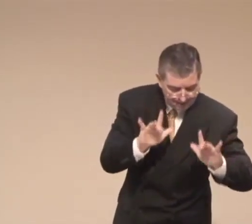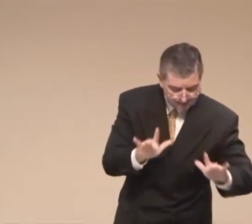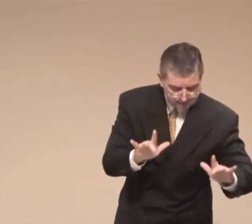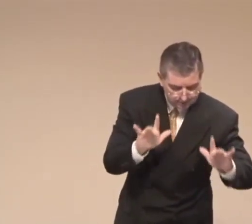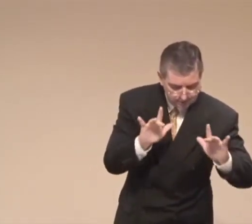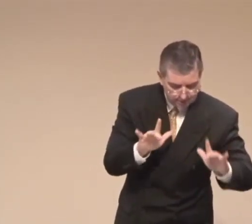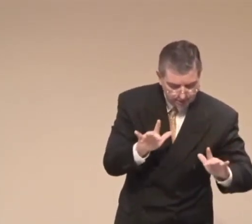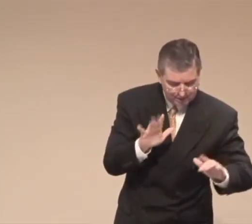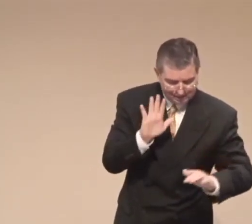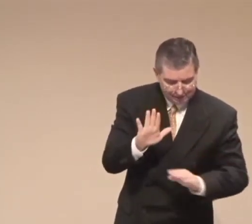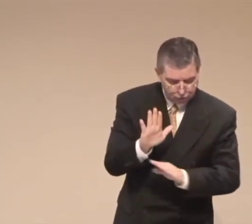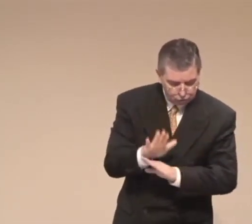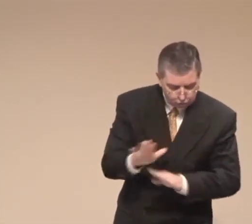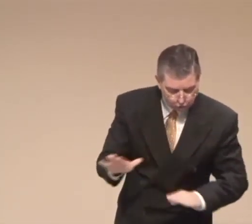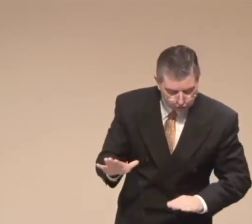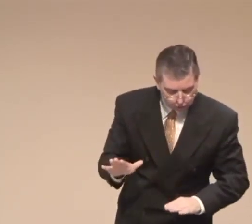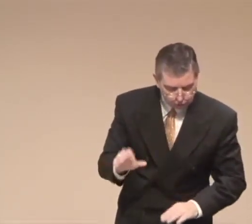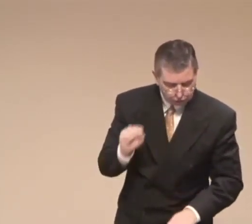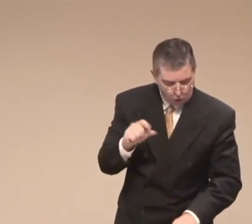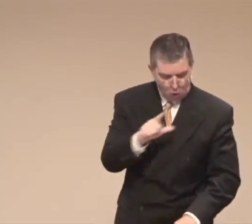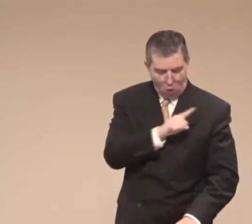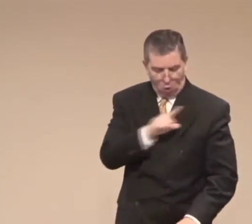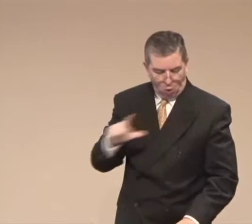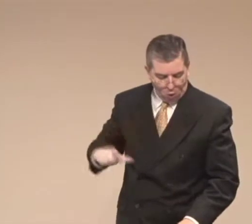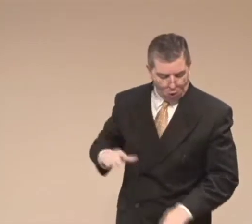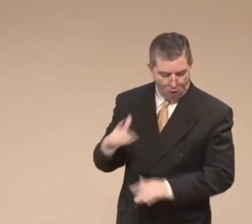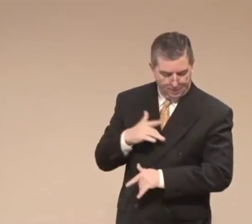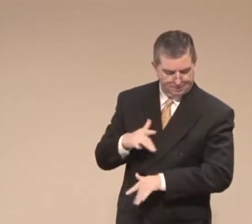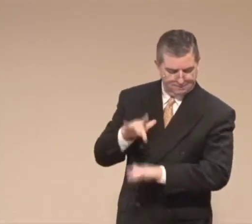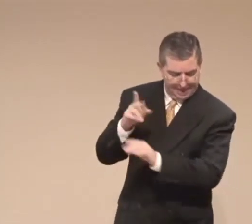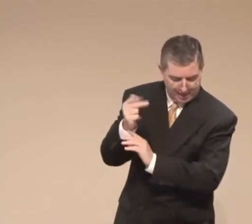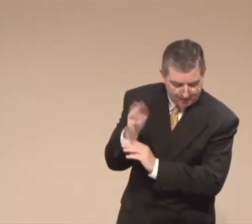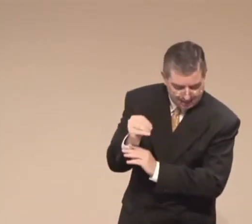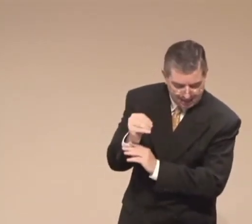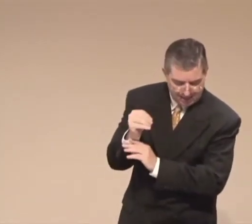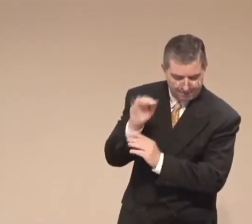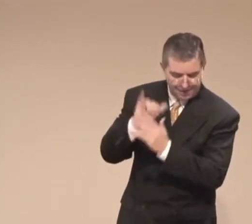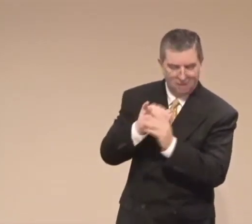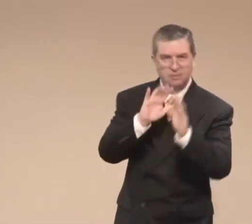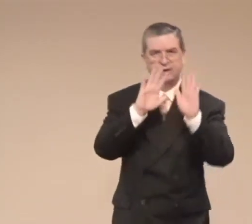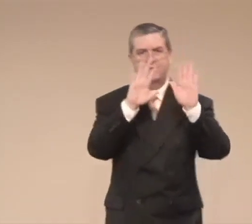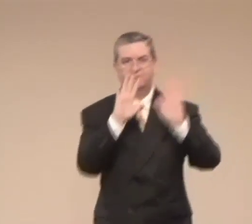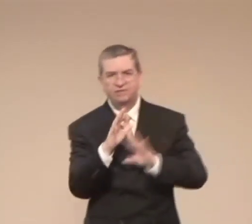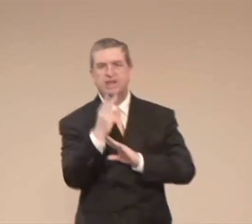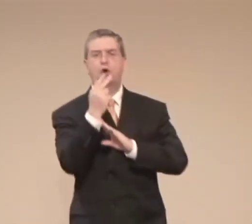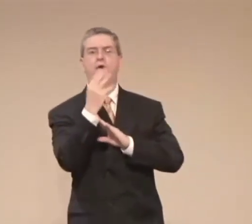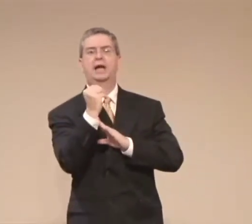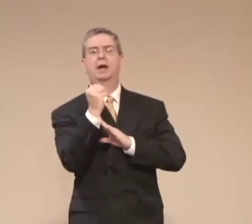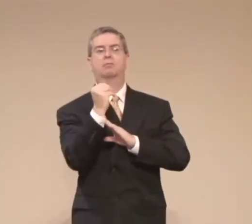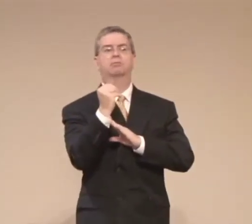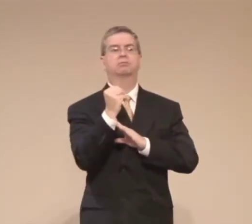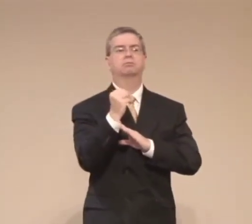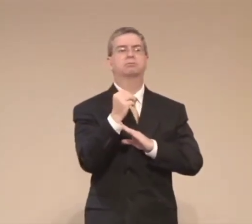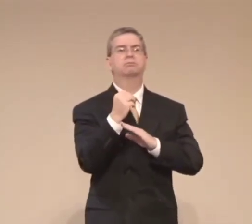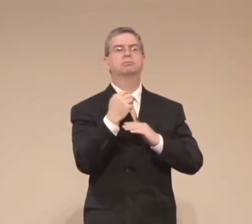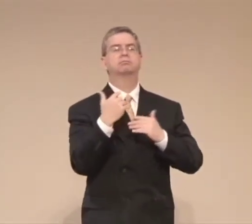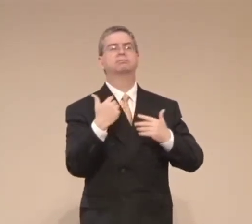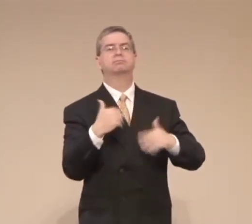And this shows us a father's character. says, like as a father pitieth his children, so the Lord